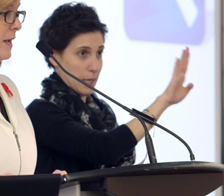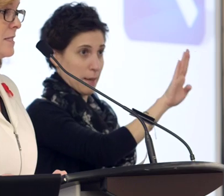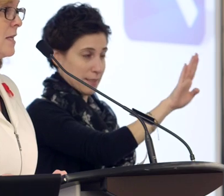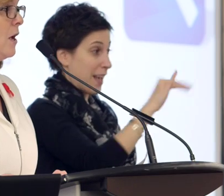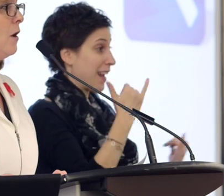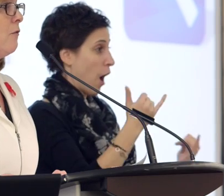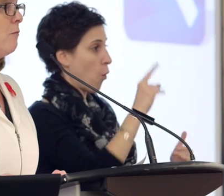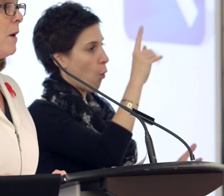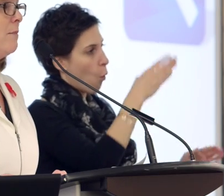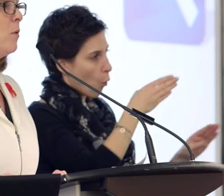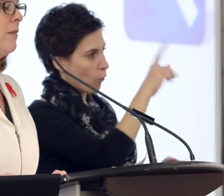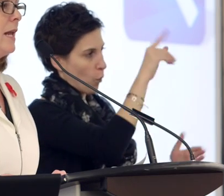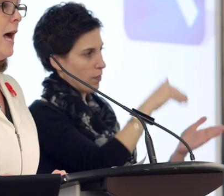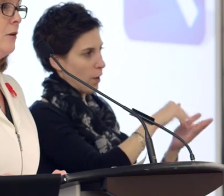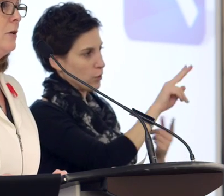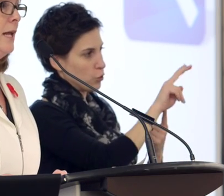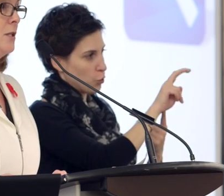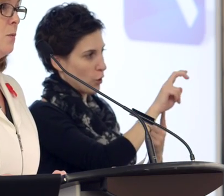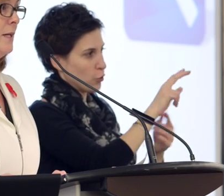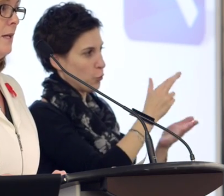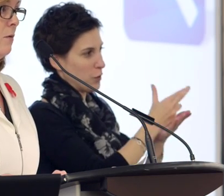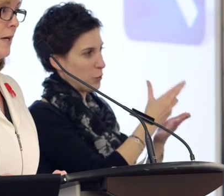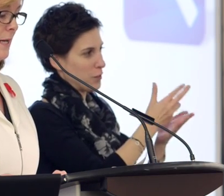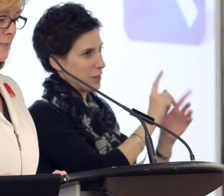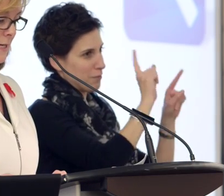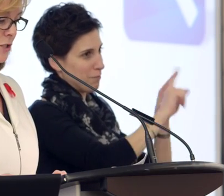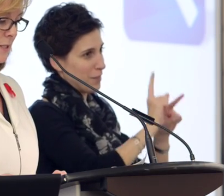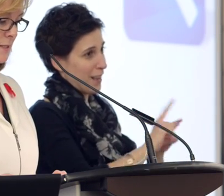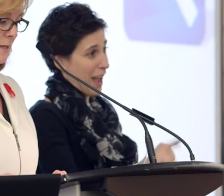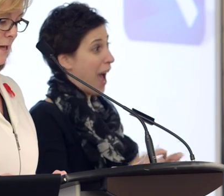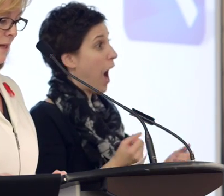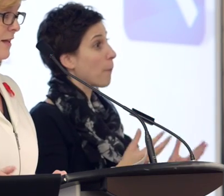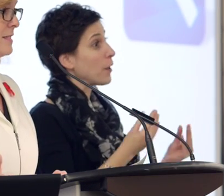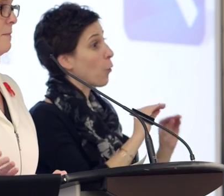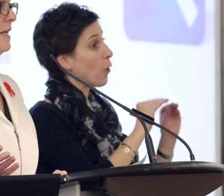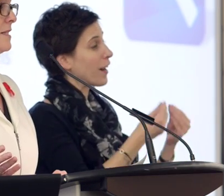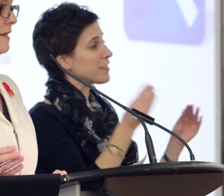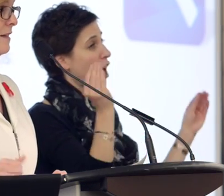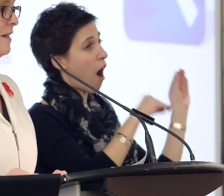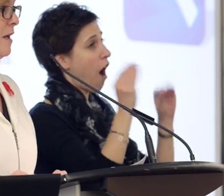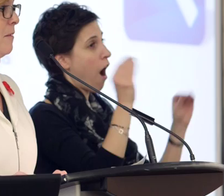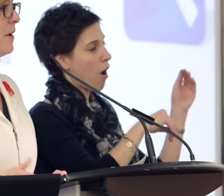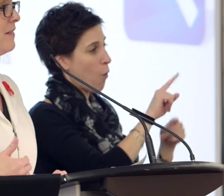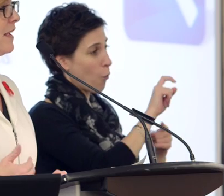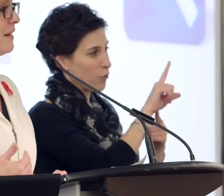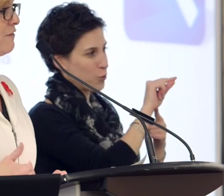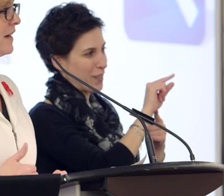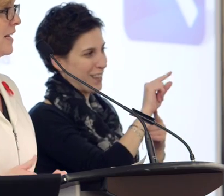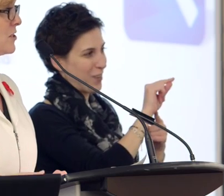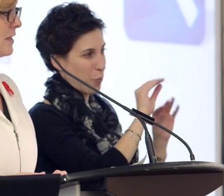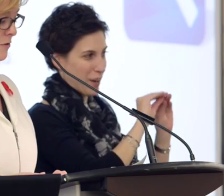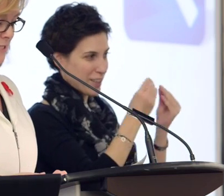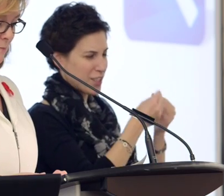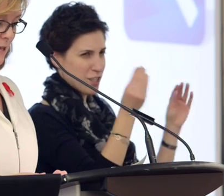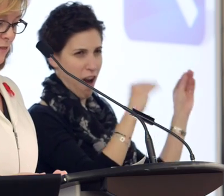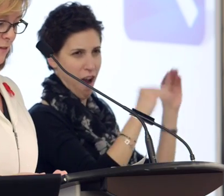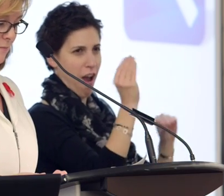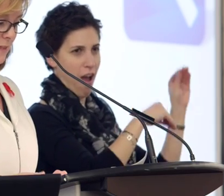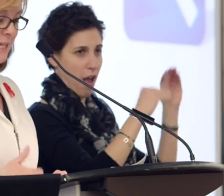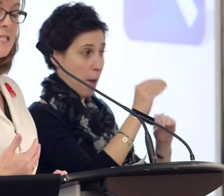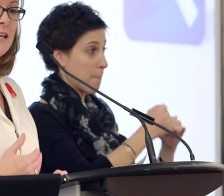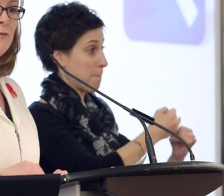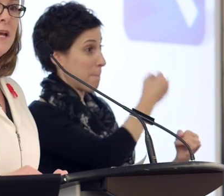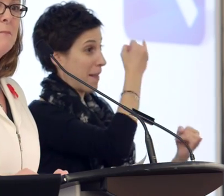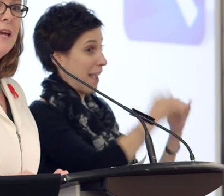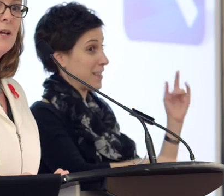in the database by more than 120 organizations. That's amazing. By the end of Financial Literacy Month,